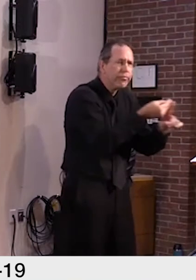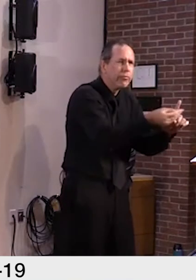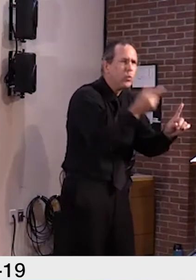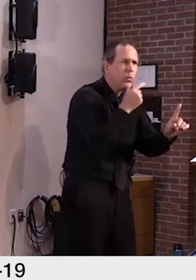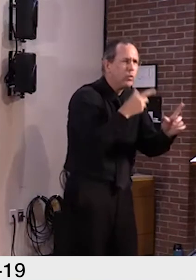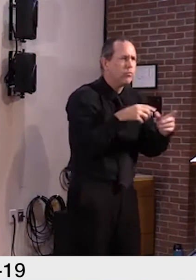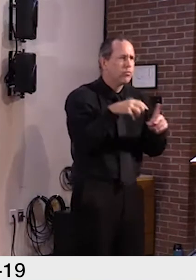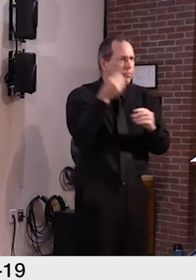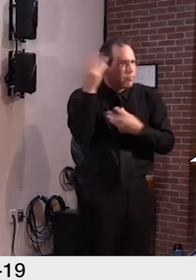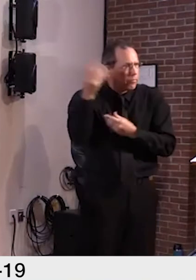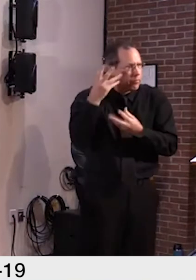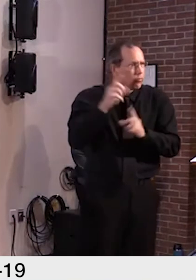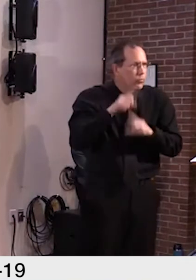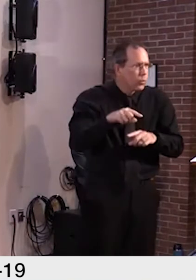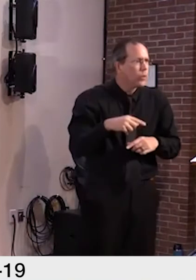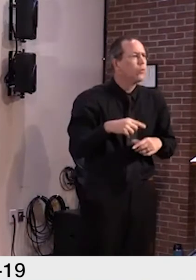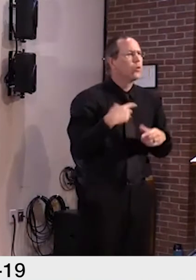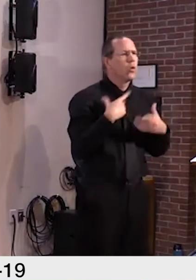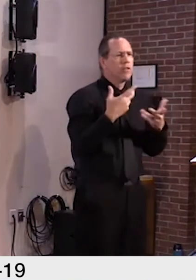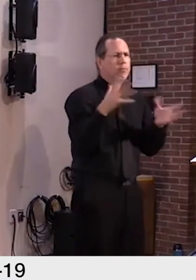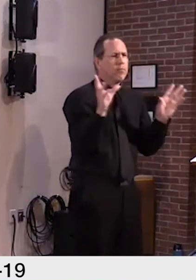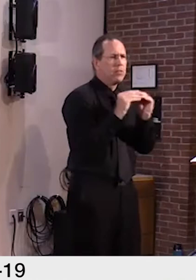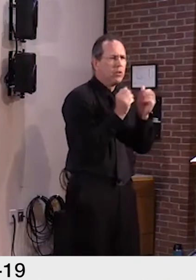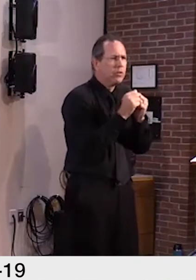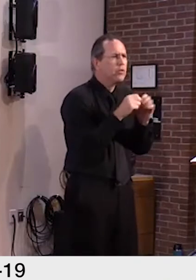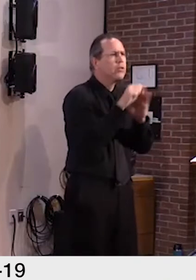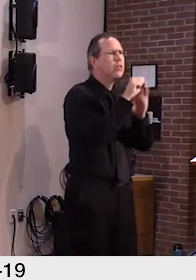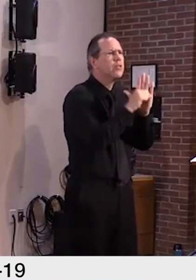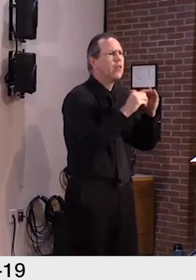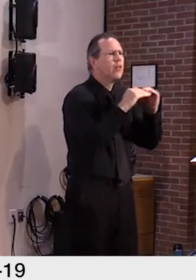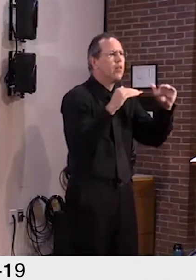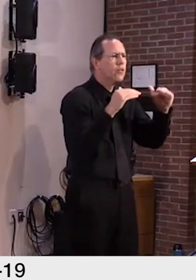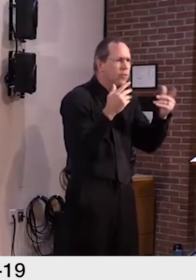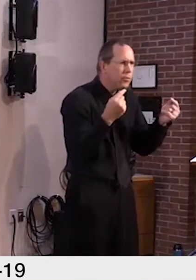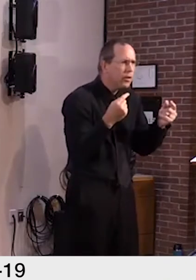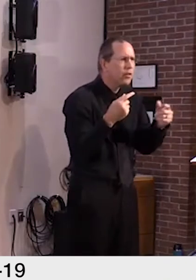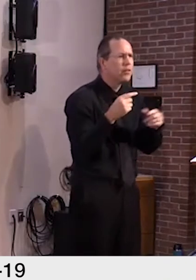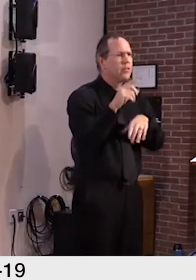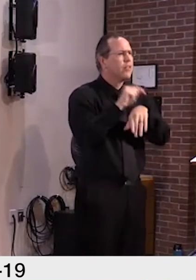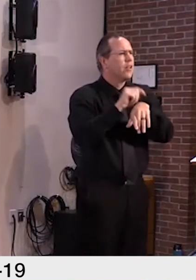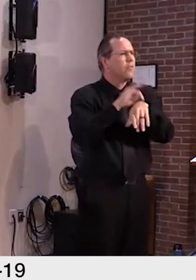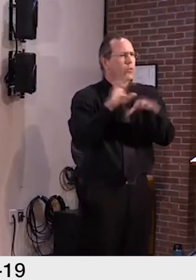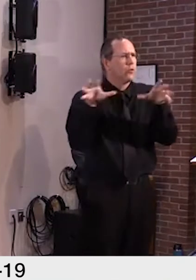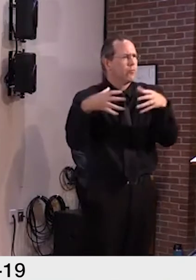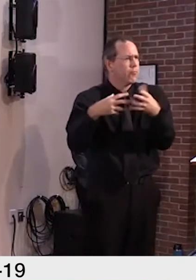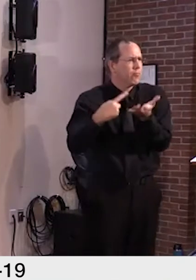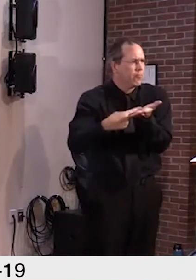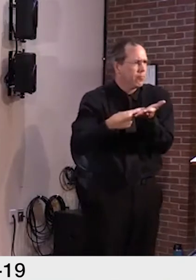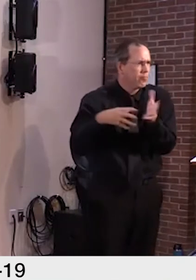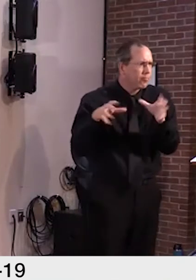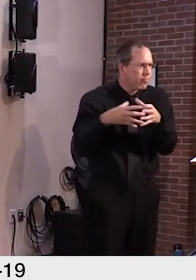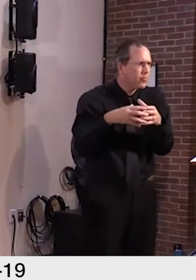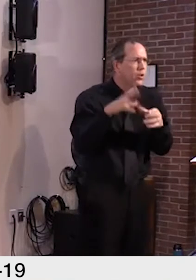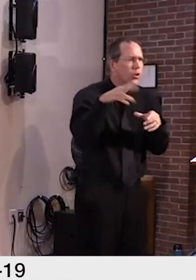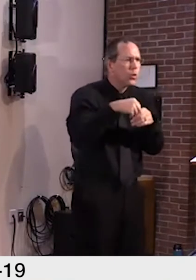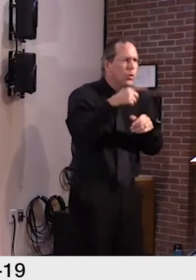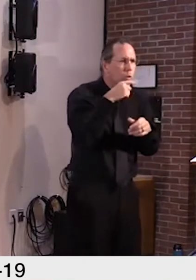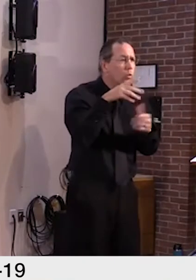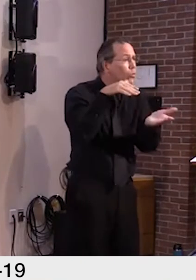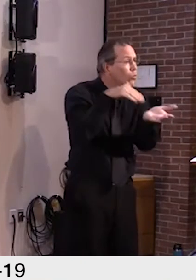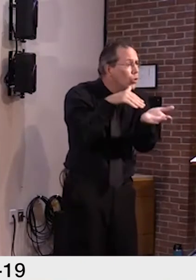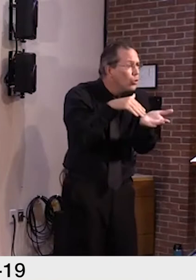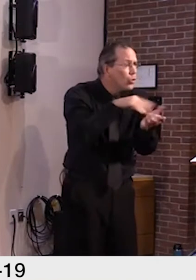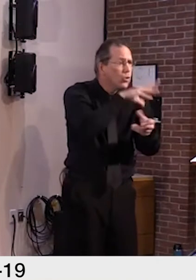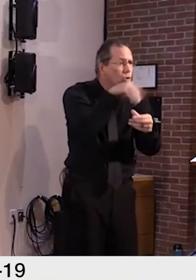a state-level task force that was formed to help design this guidance. That task force comprised of medical experts and educational